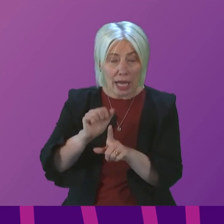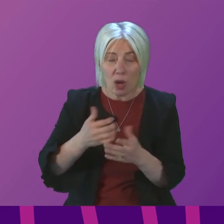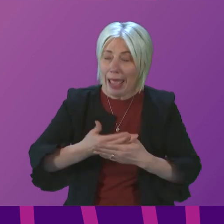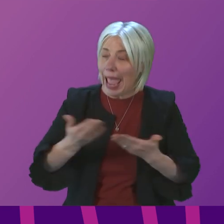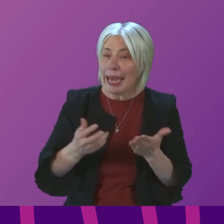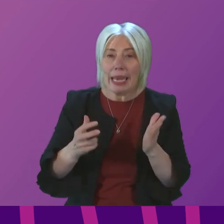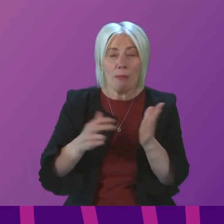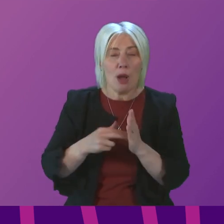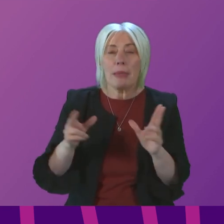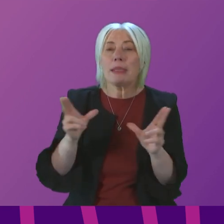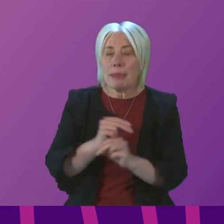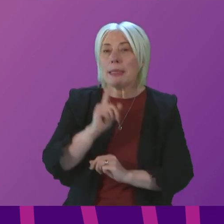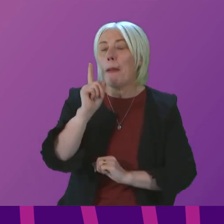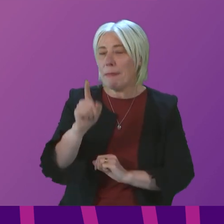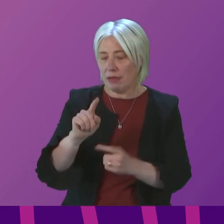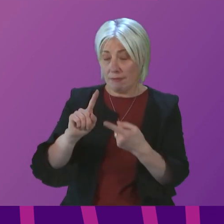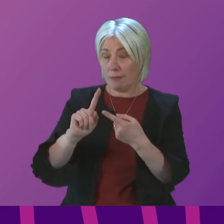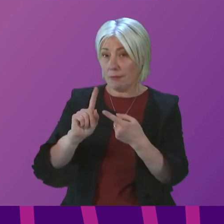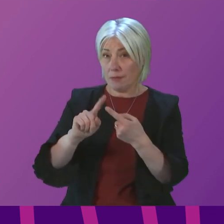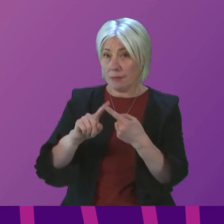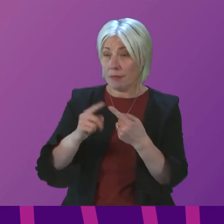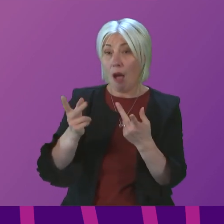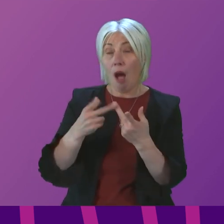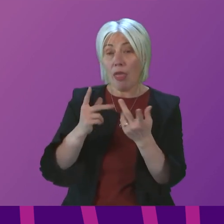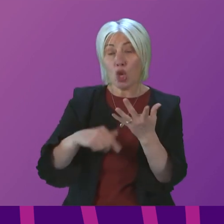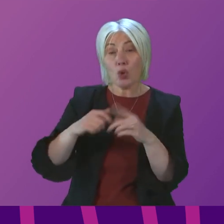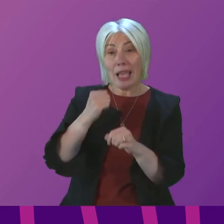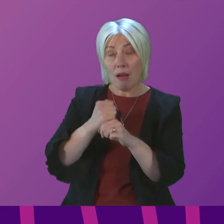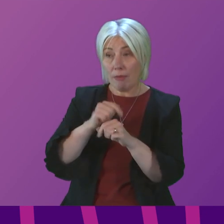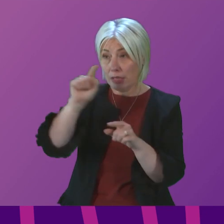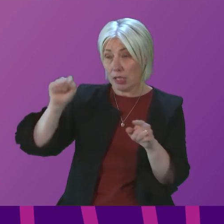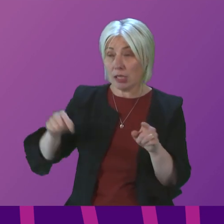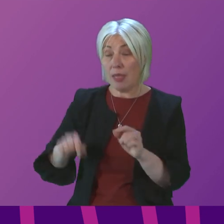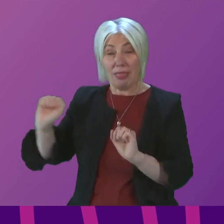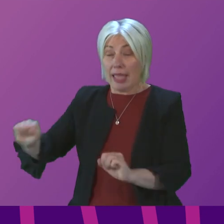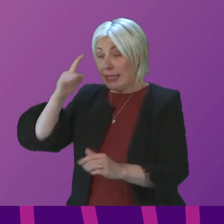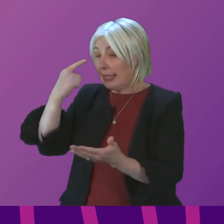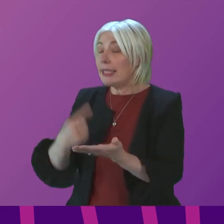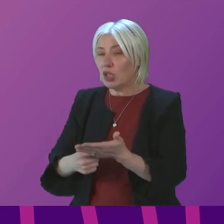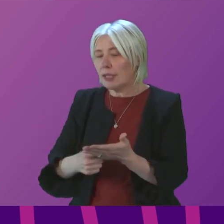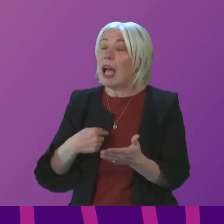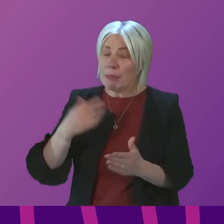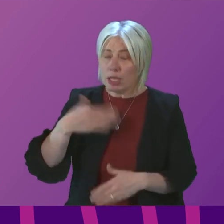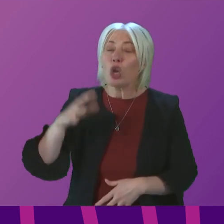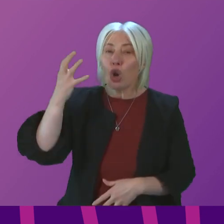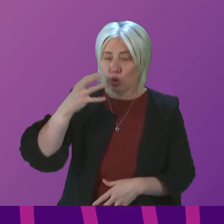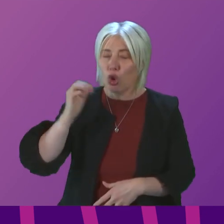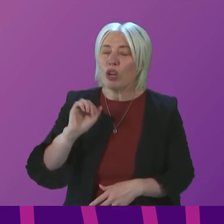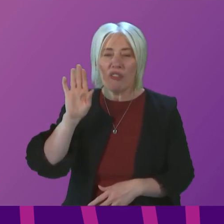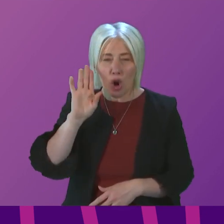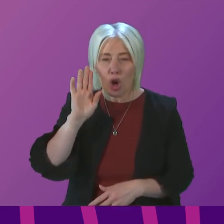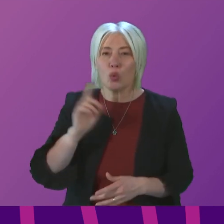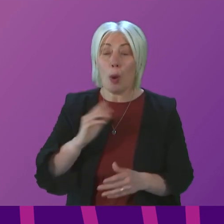that have been missed there. The first question in terms of other UK governments will take their decisions. I have heard a concern that